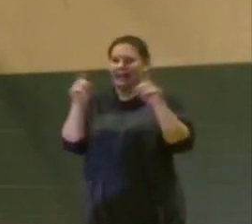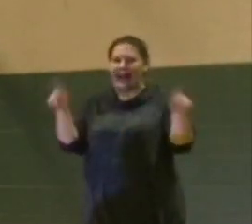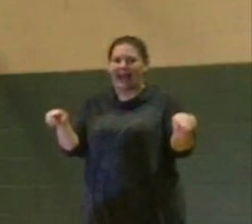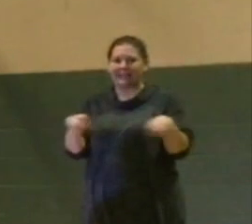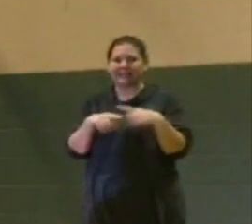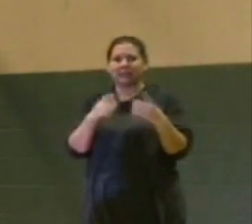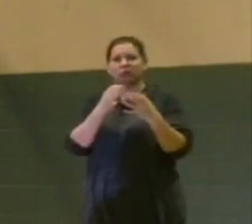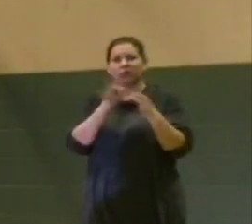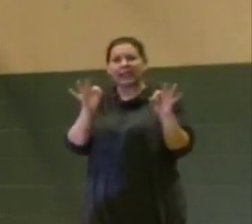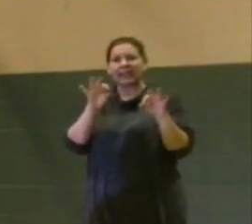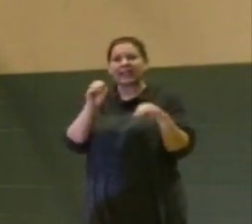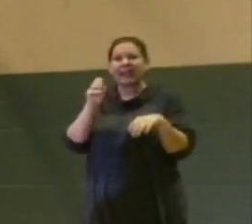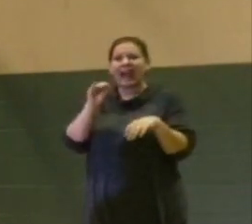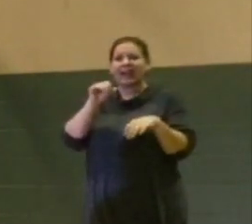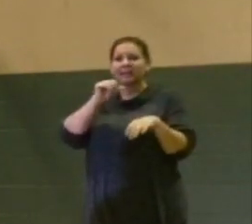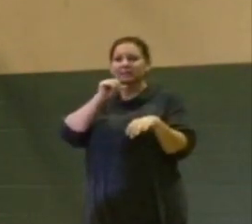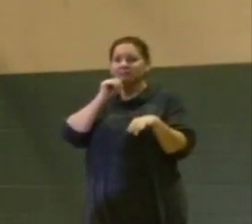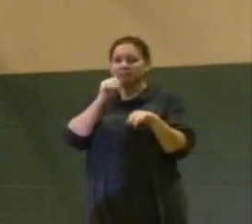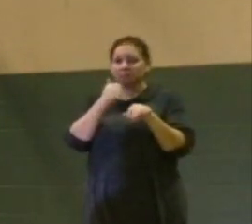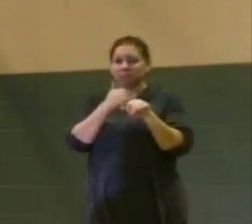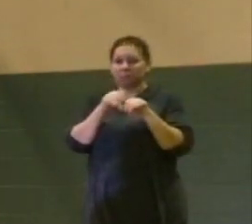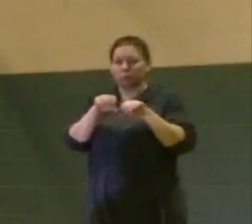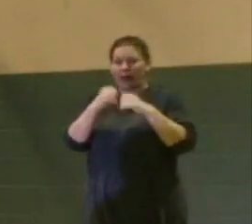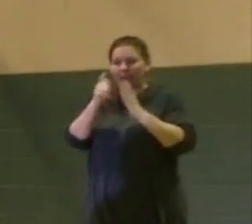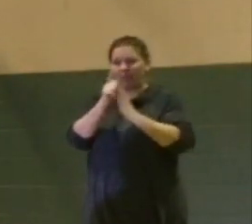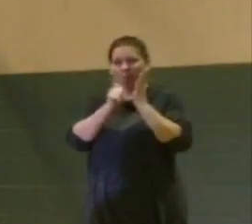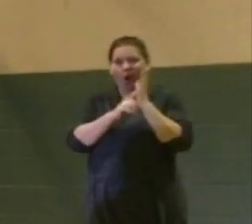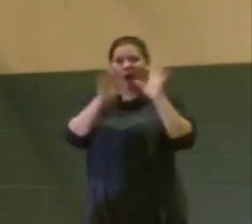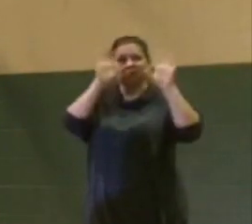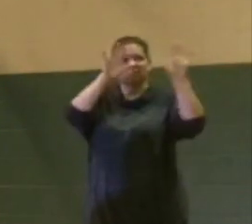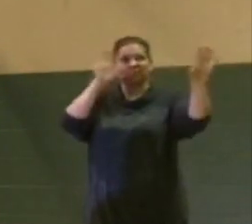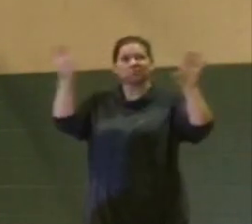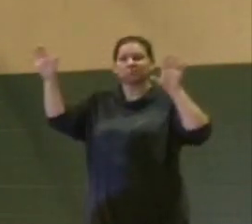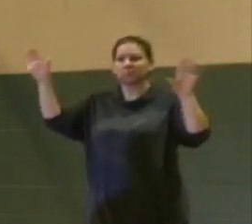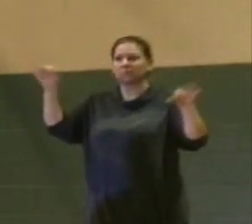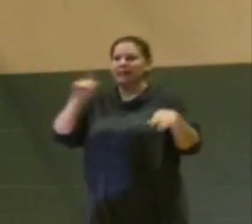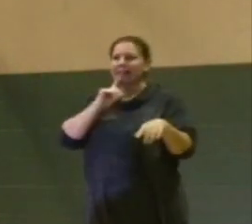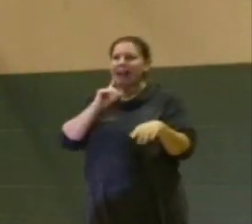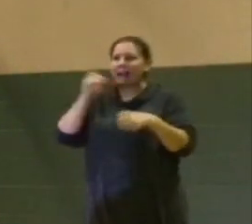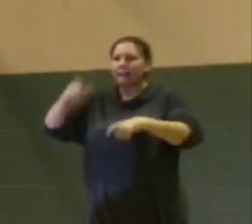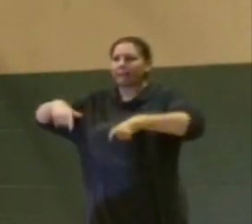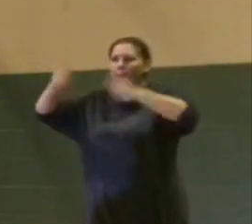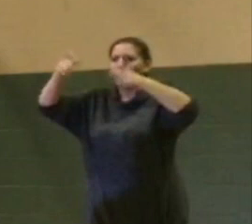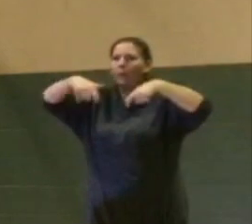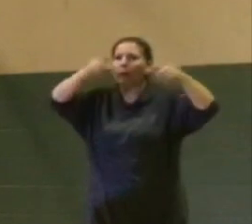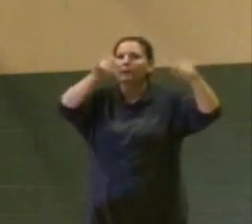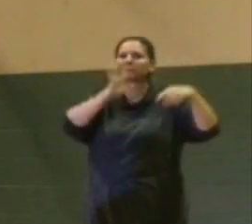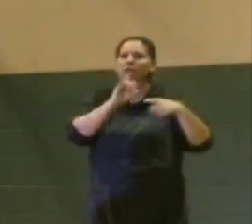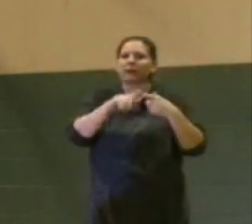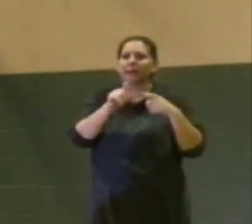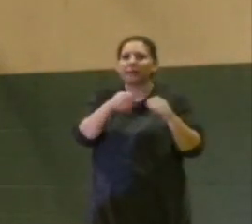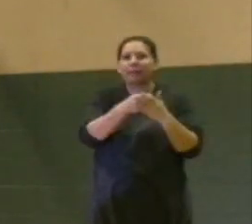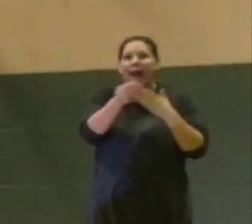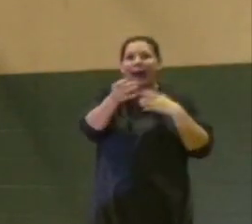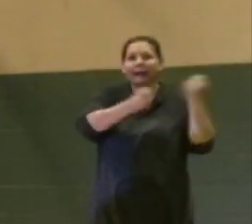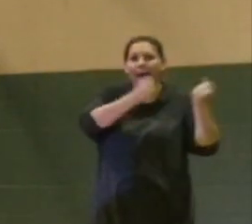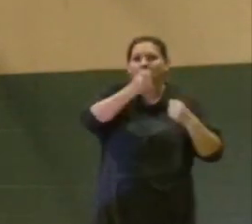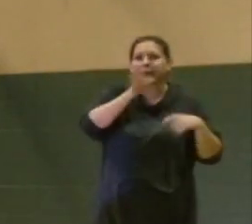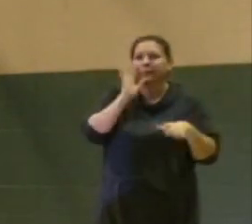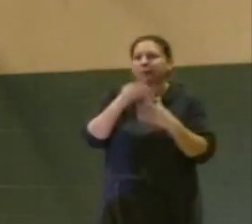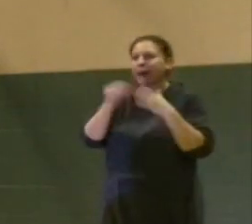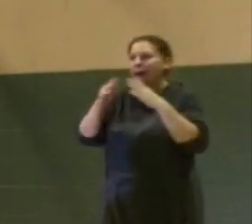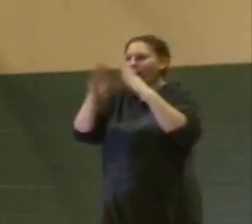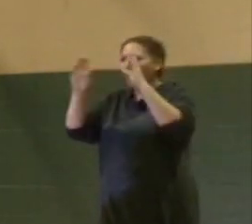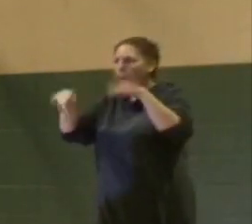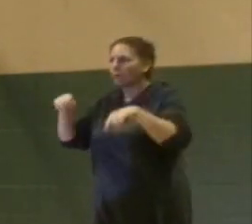cover light posts throughout the 7th Ward and city, soliciting the purchase of homes and cars or promoting get